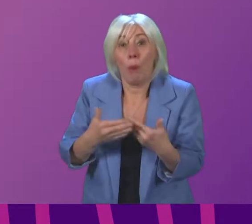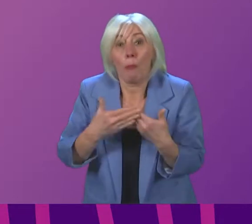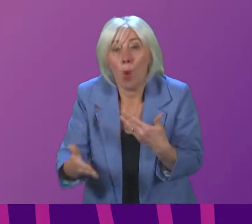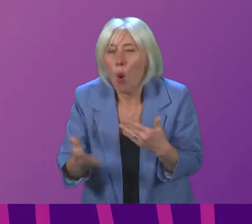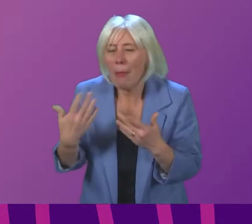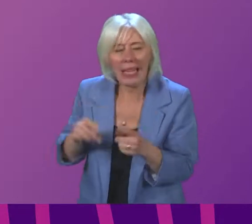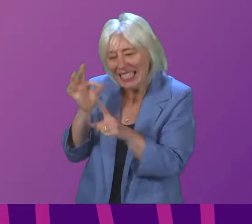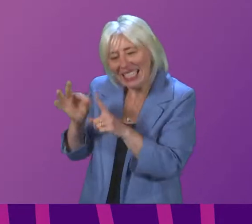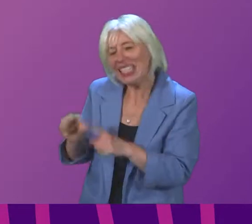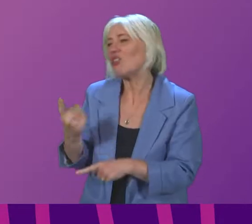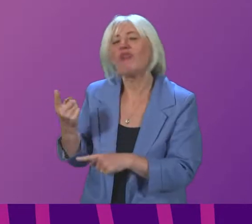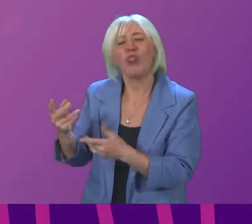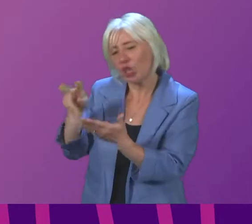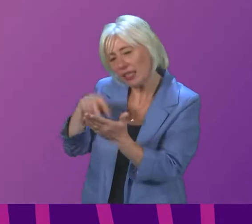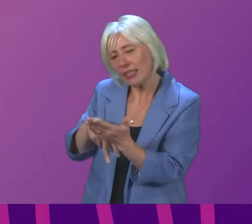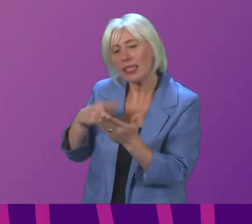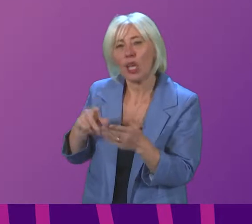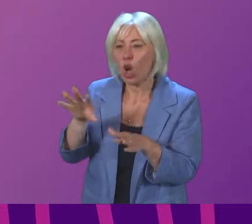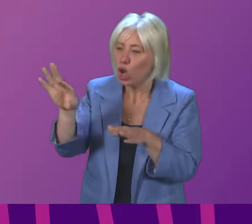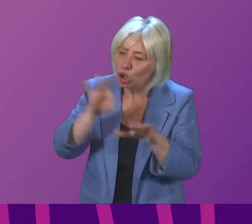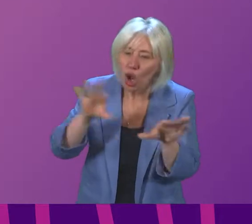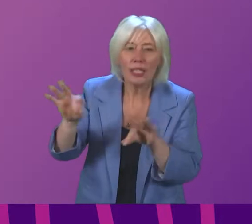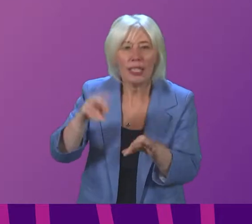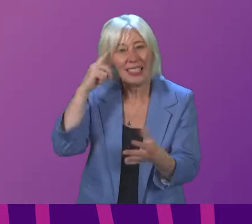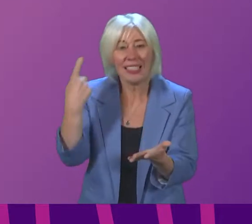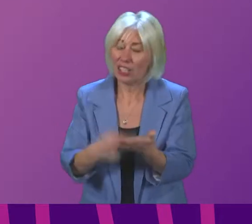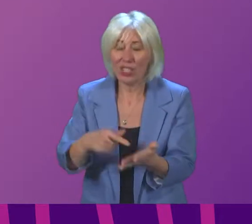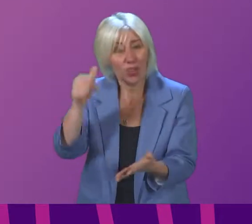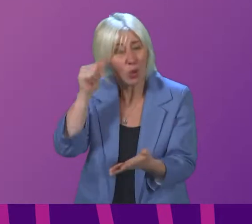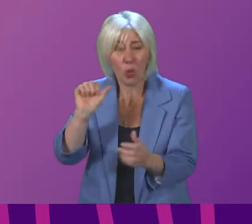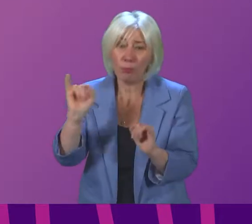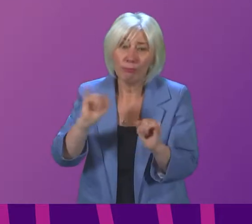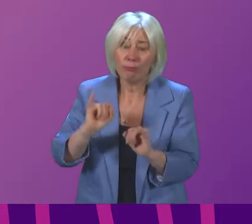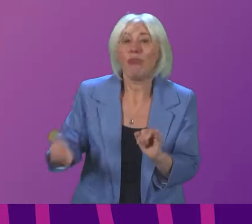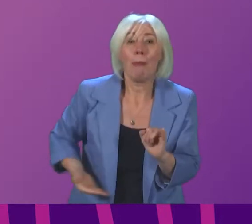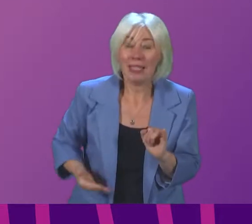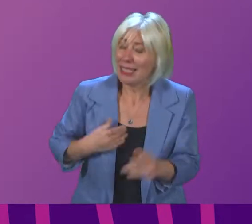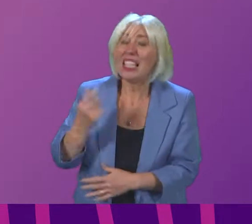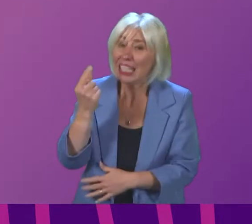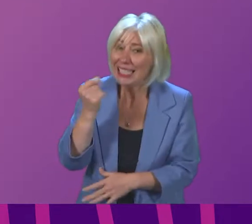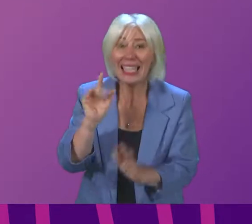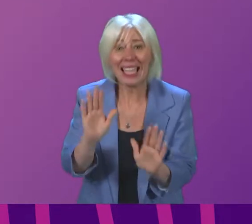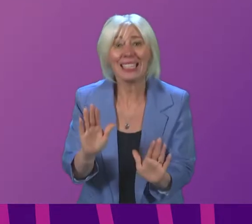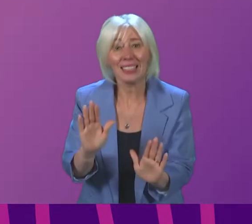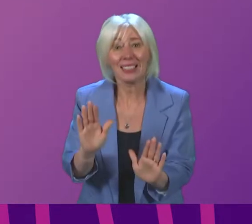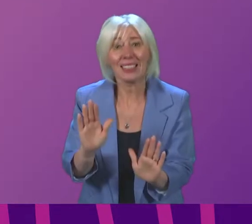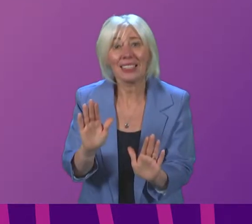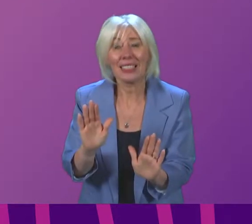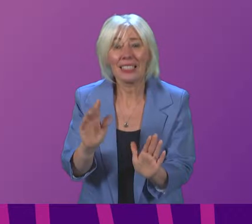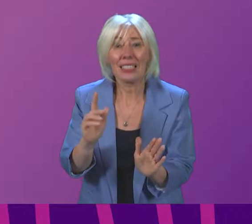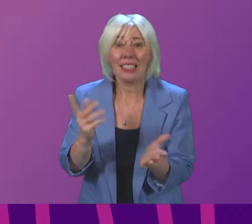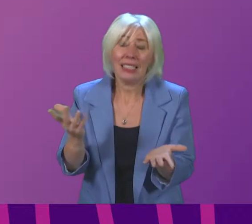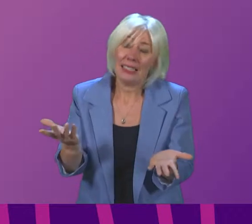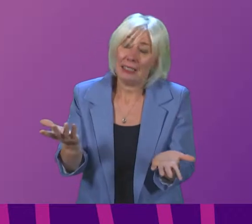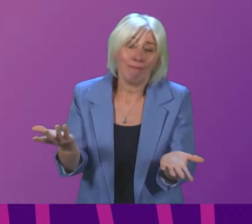these choices and these decisions are awful for businesses affected I understand that I think it is